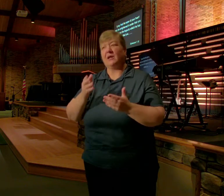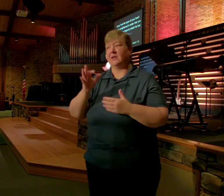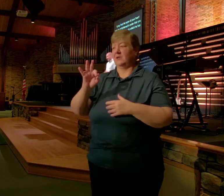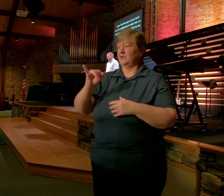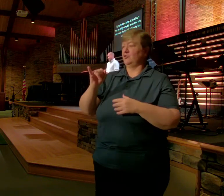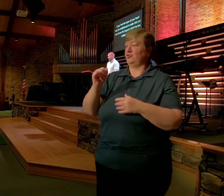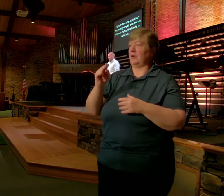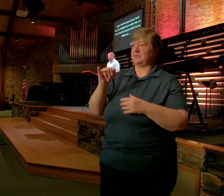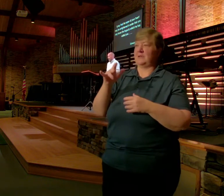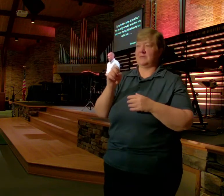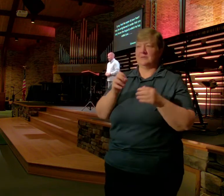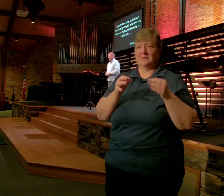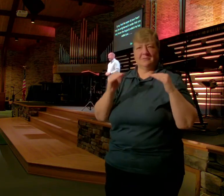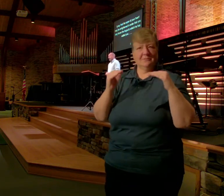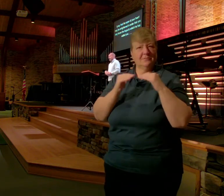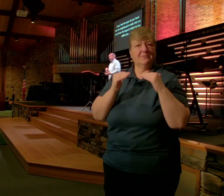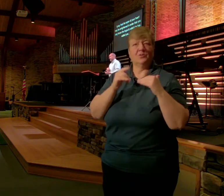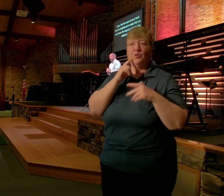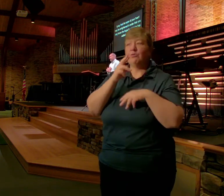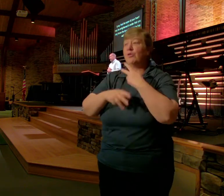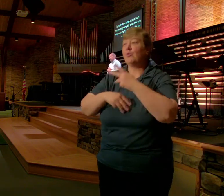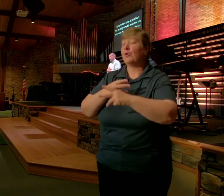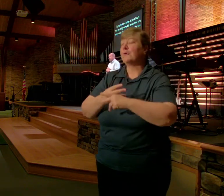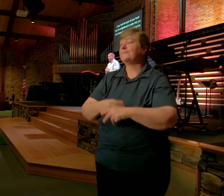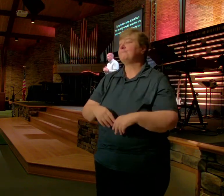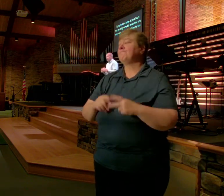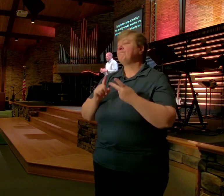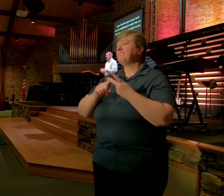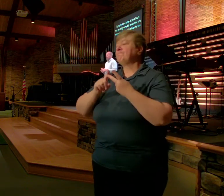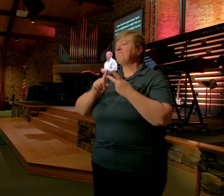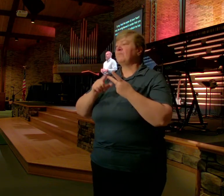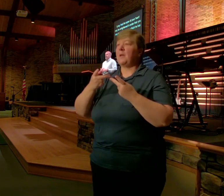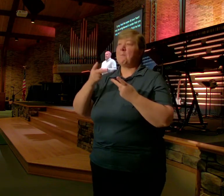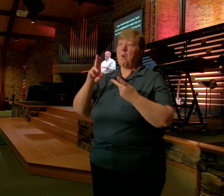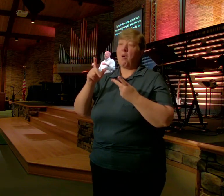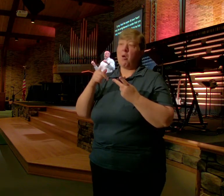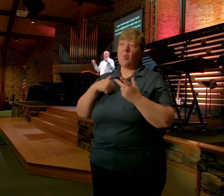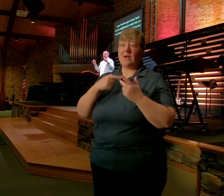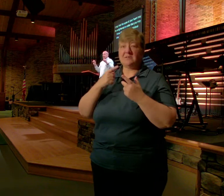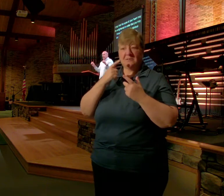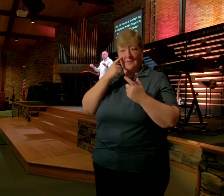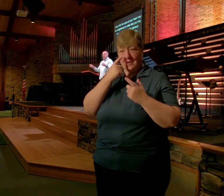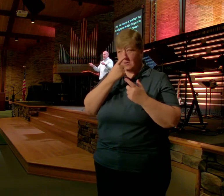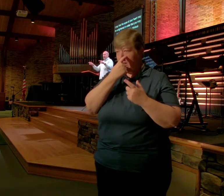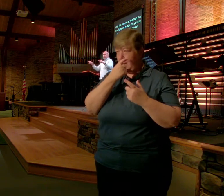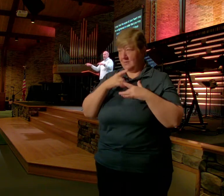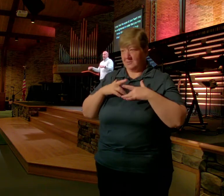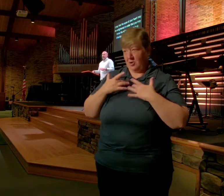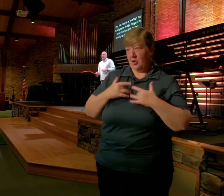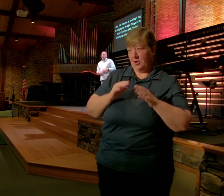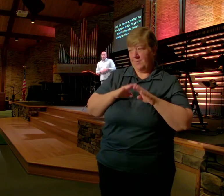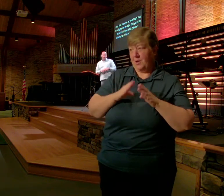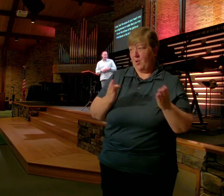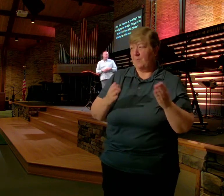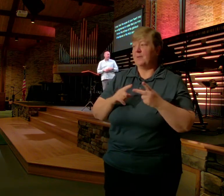Second Thing That paul Wants The eyes Of our Heart To be Opened More and More Is your Worth And your Value To god